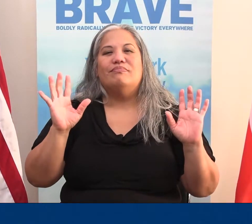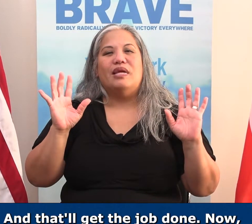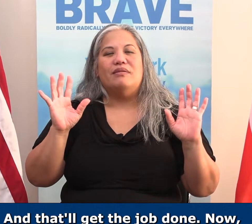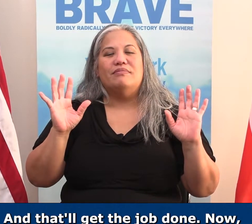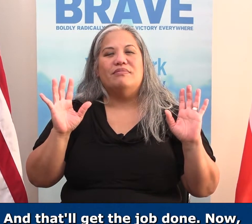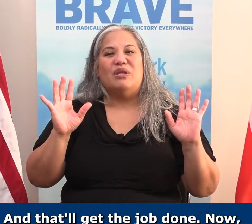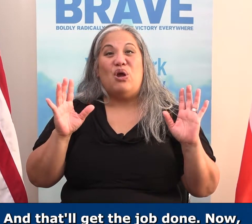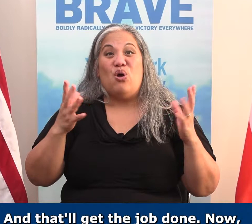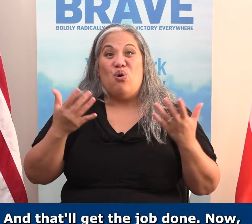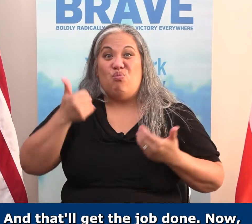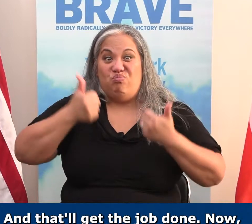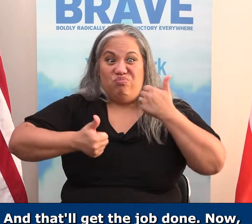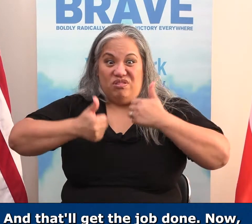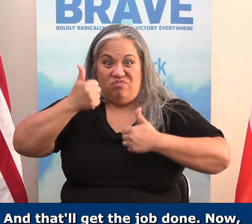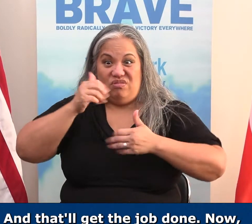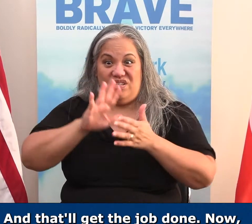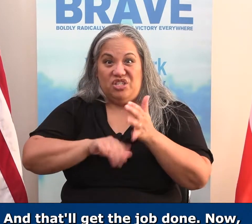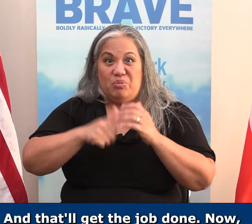And, that'll get the job done. Now, which way is cheaper?